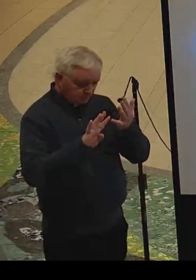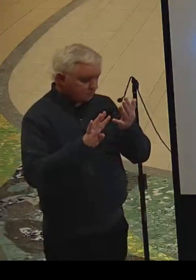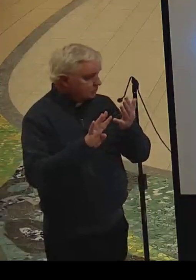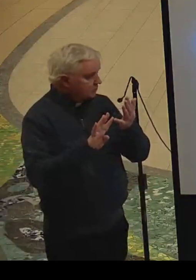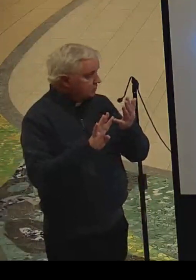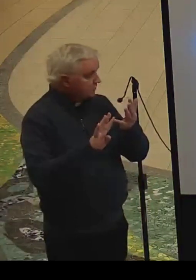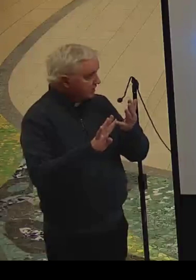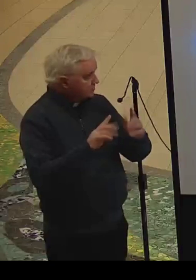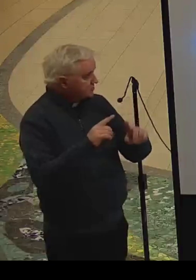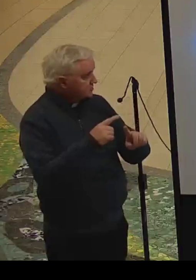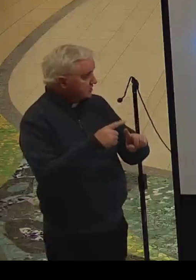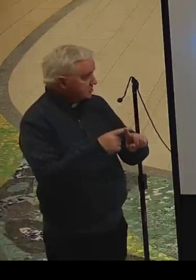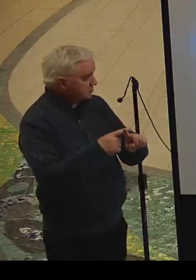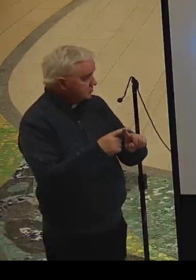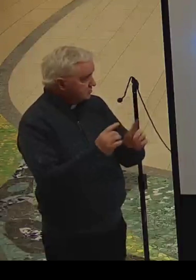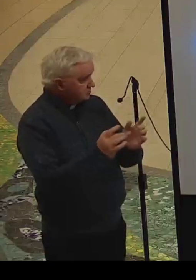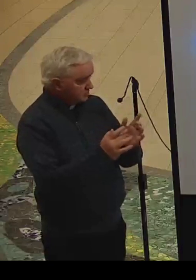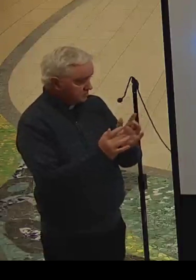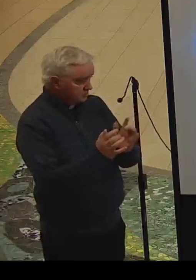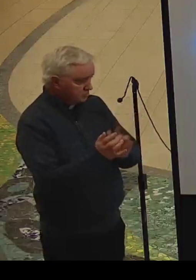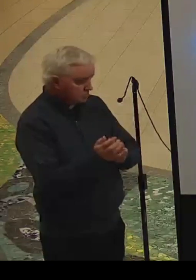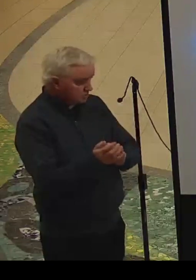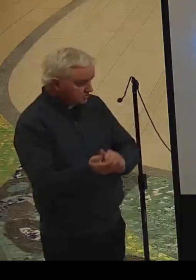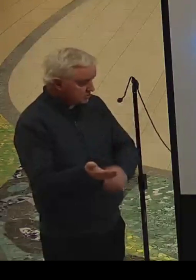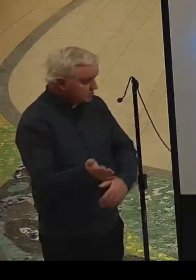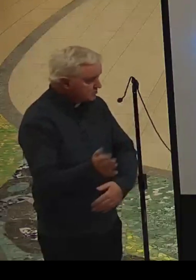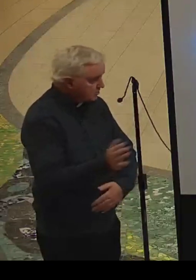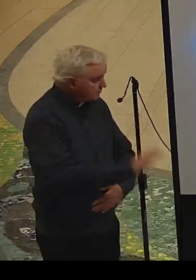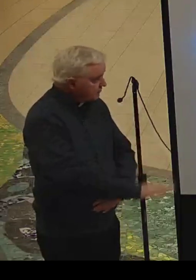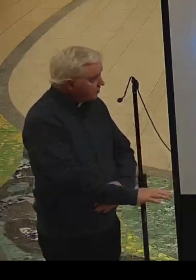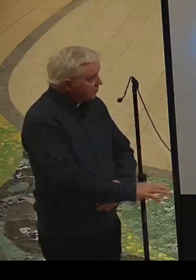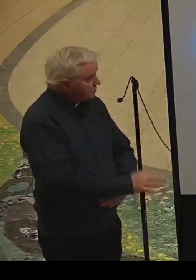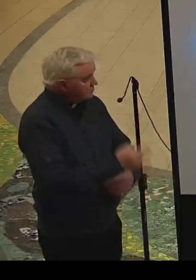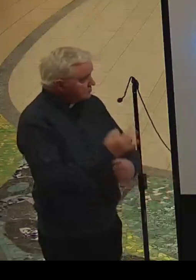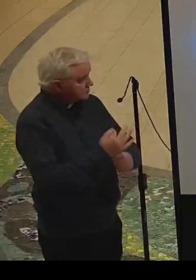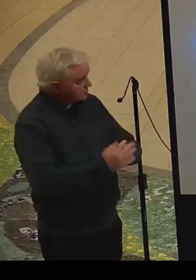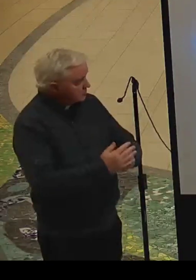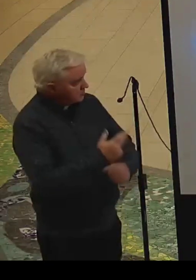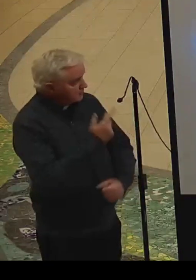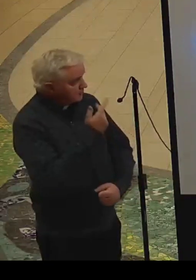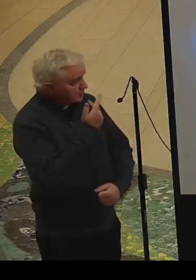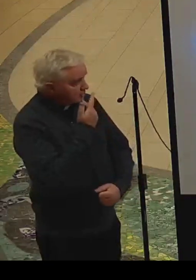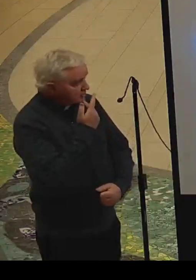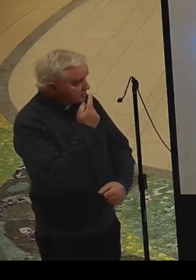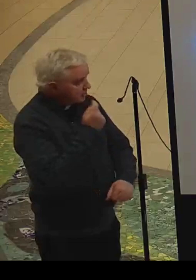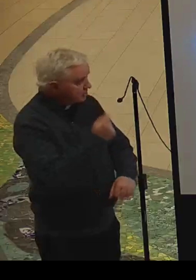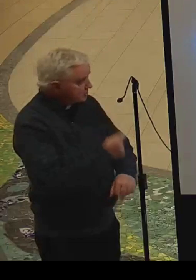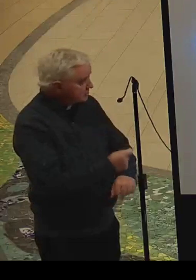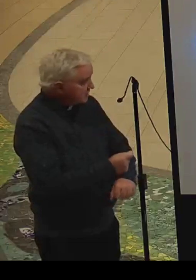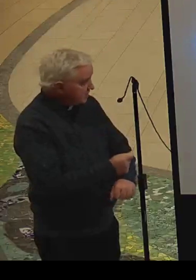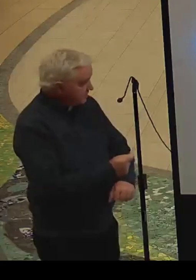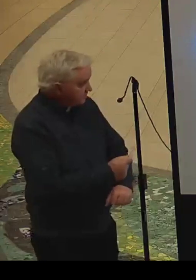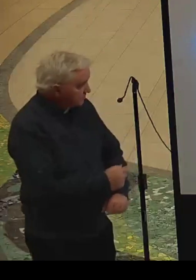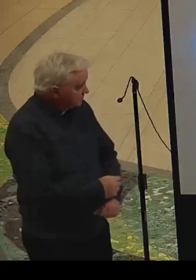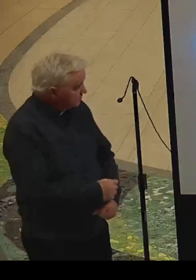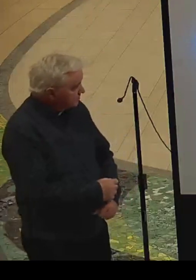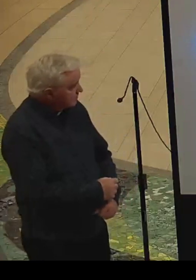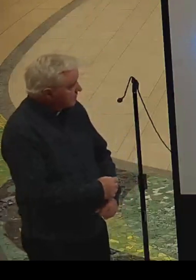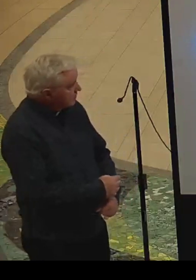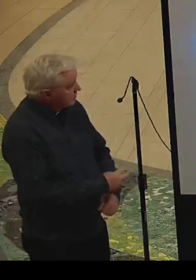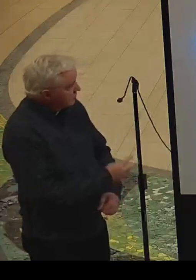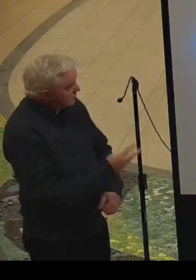The ninth station, Jesus falls for the third time.